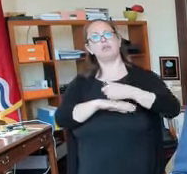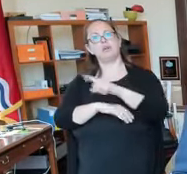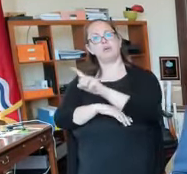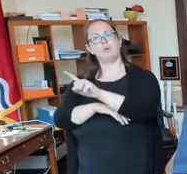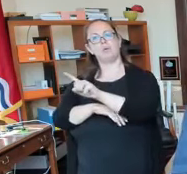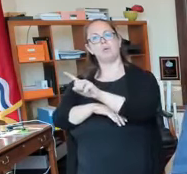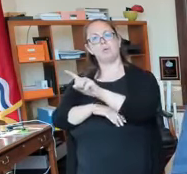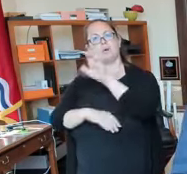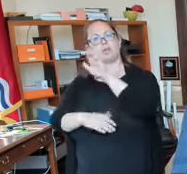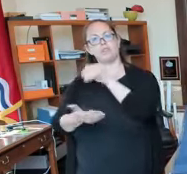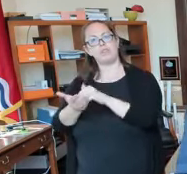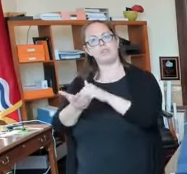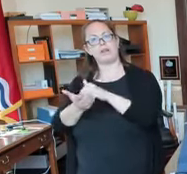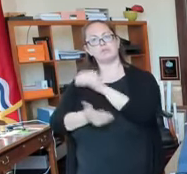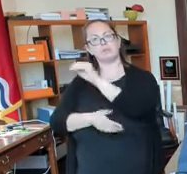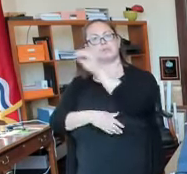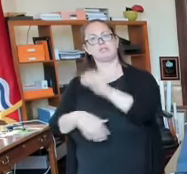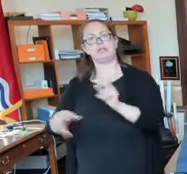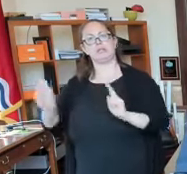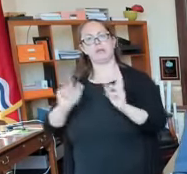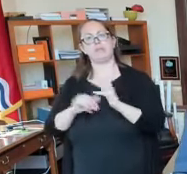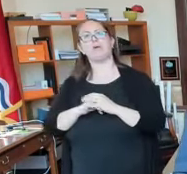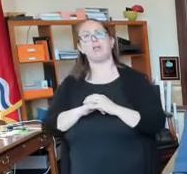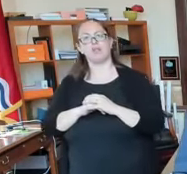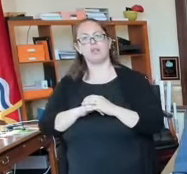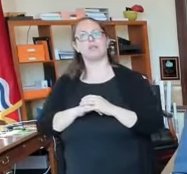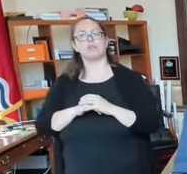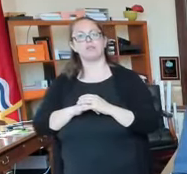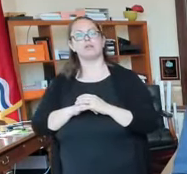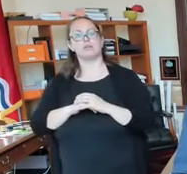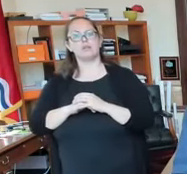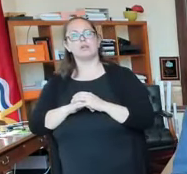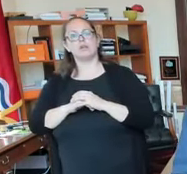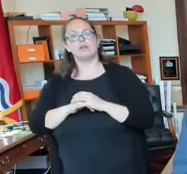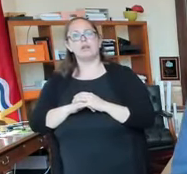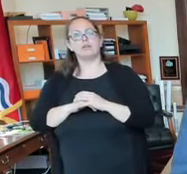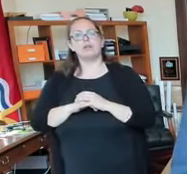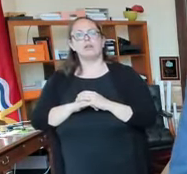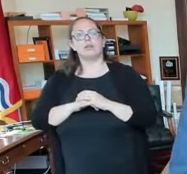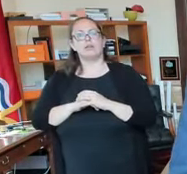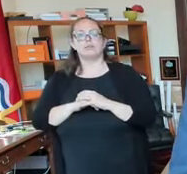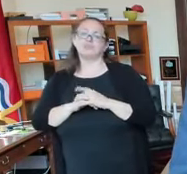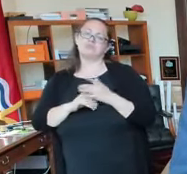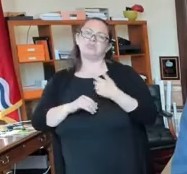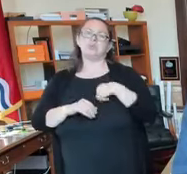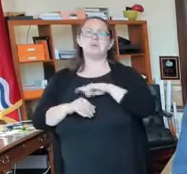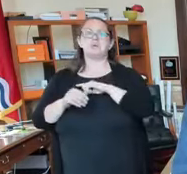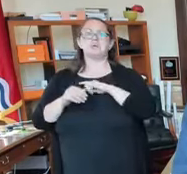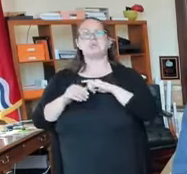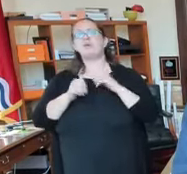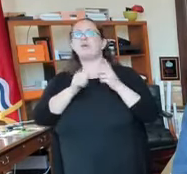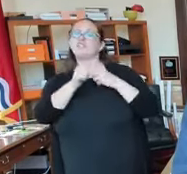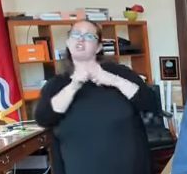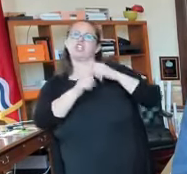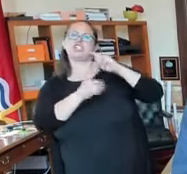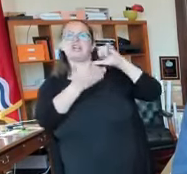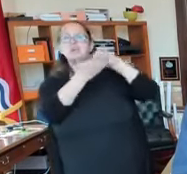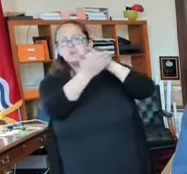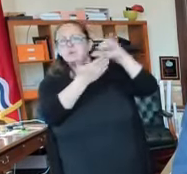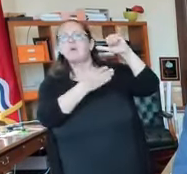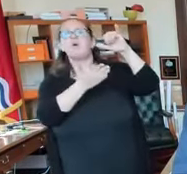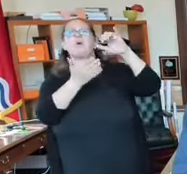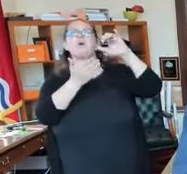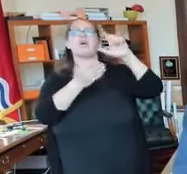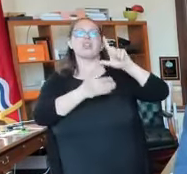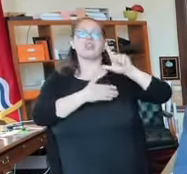of folk. We would be behind cities like New York City, Los Angeles, Chicago,